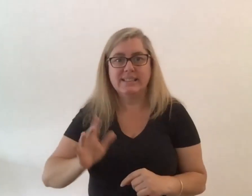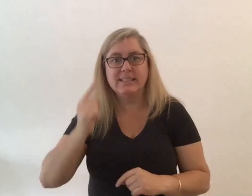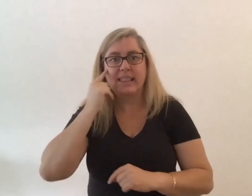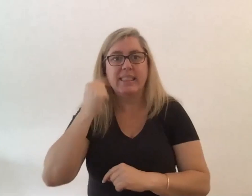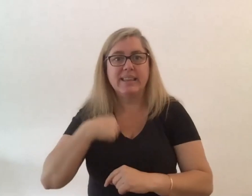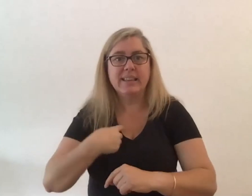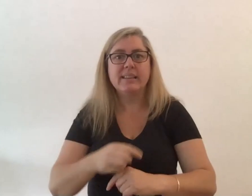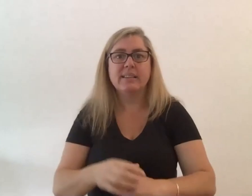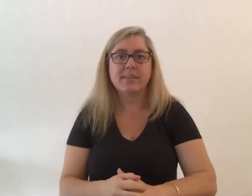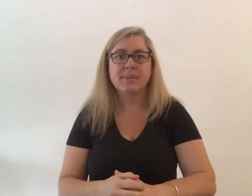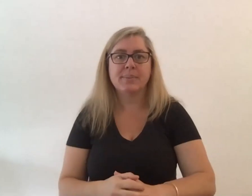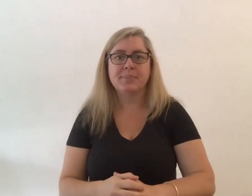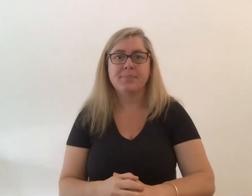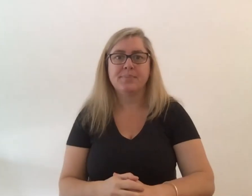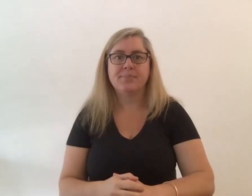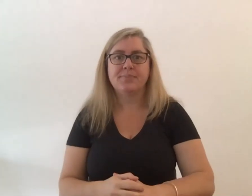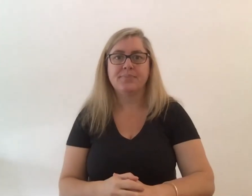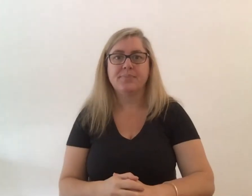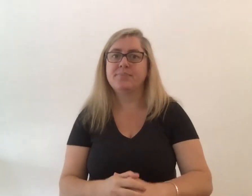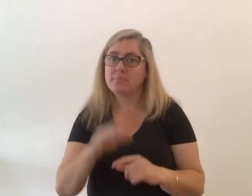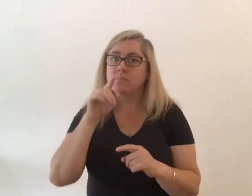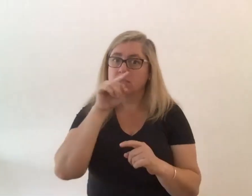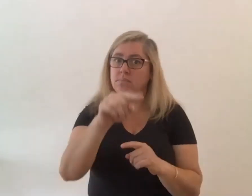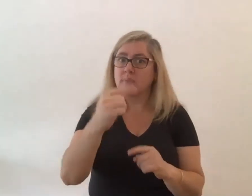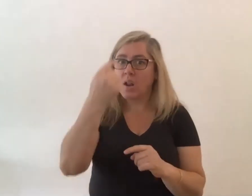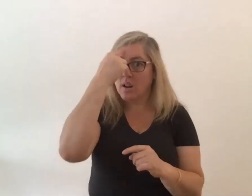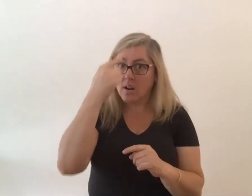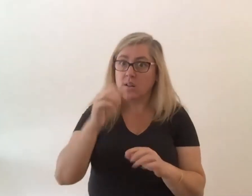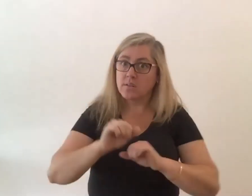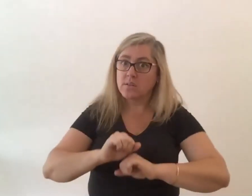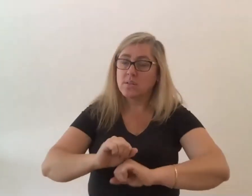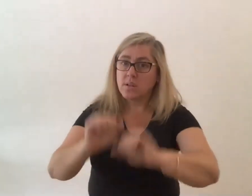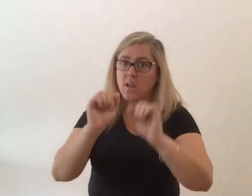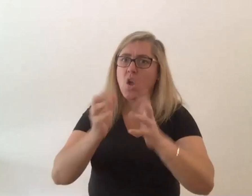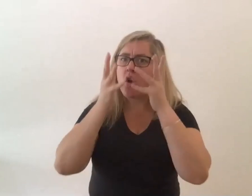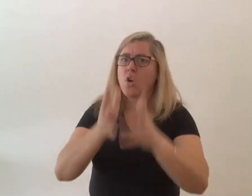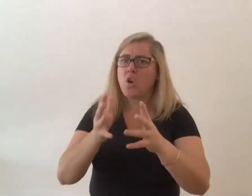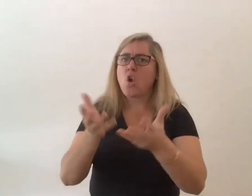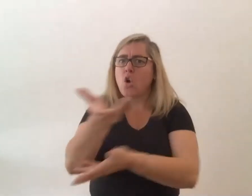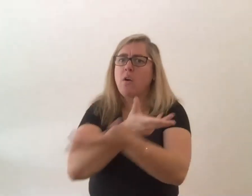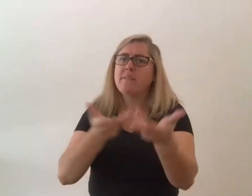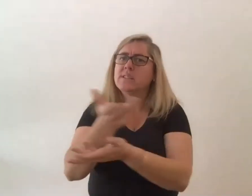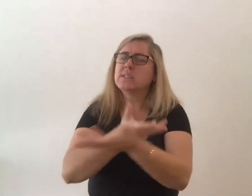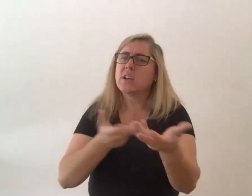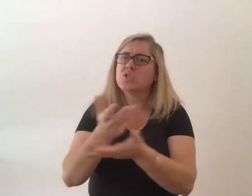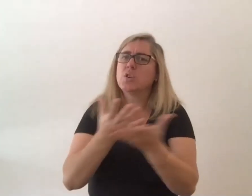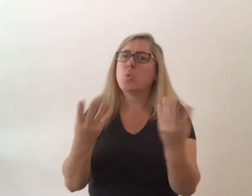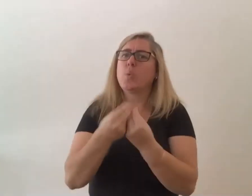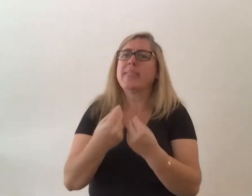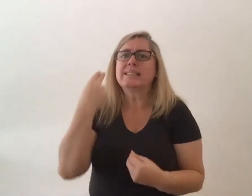yeah i think you're um i've been having quite a few conversations with uh deaf and disabled artists over the last